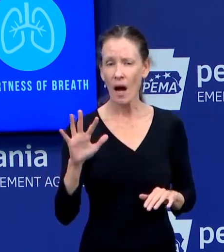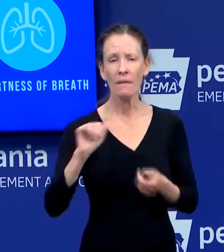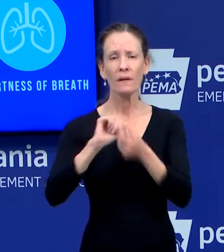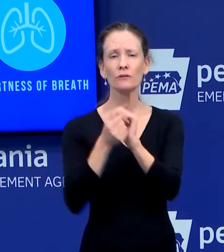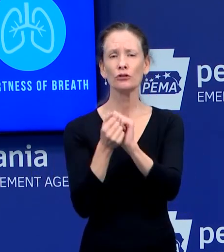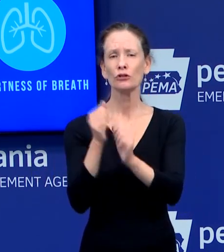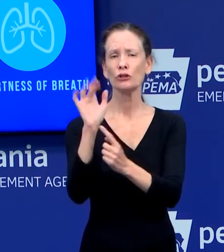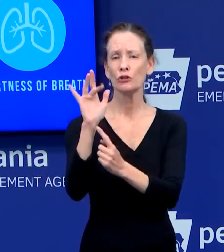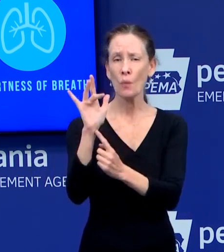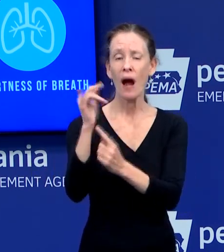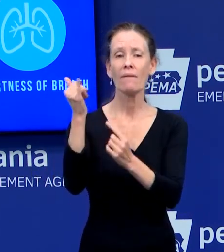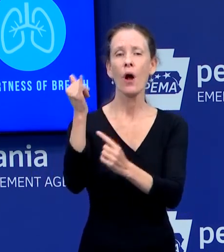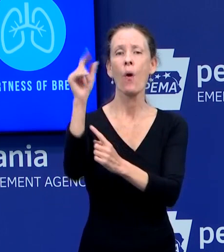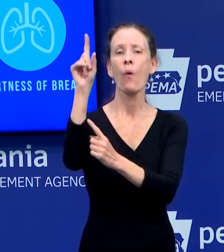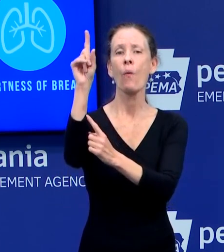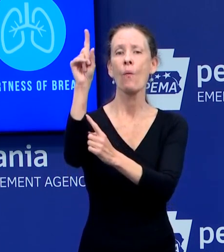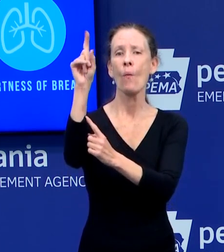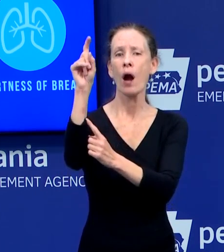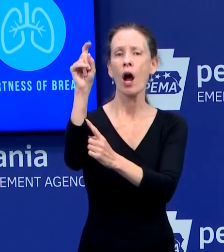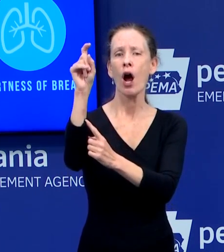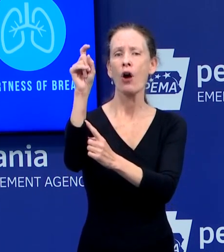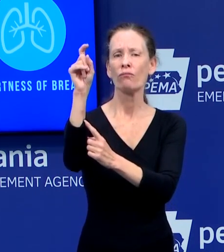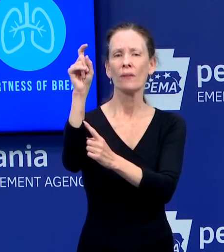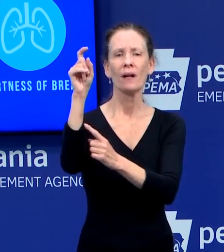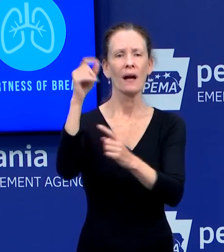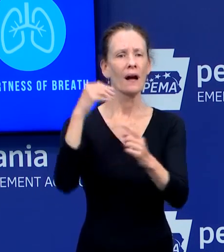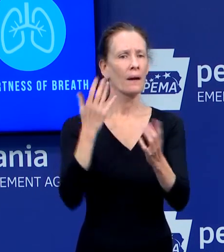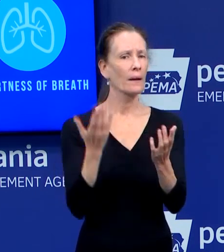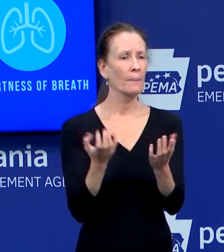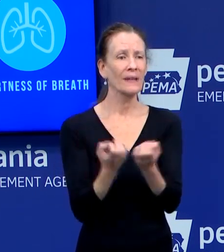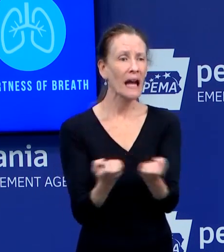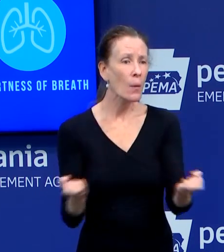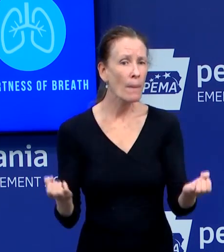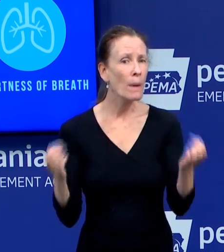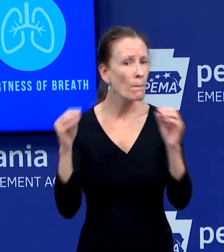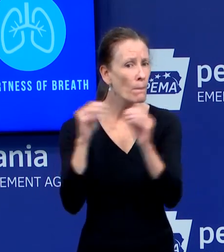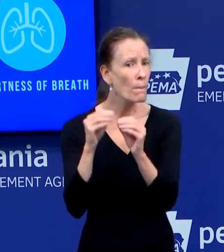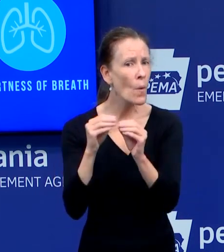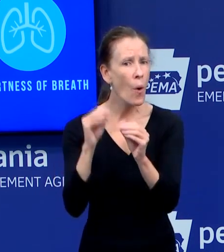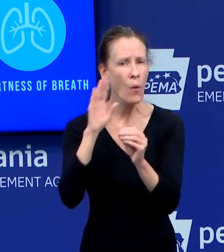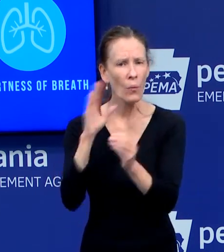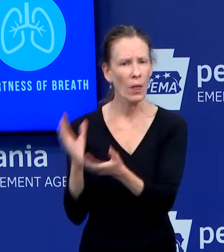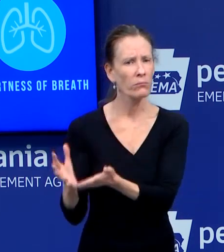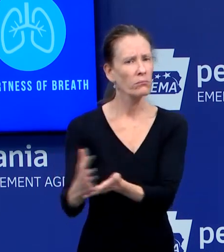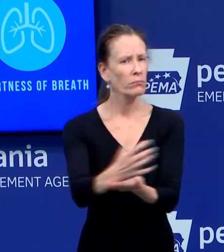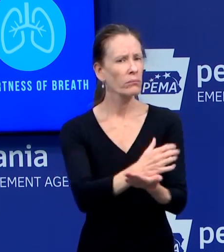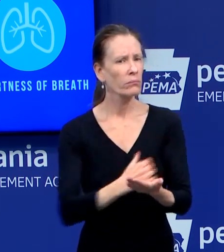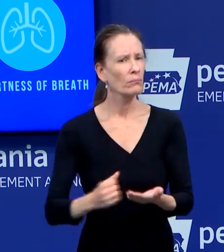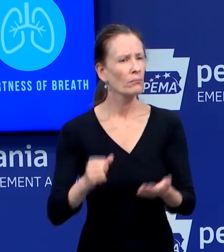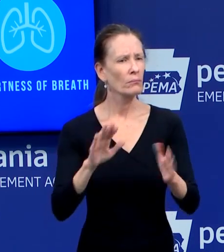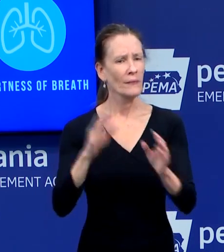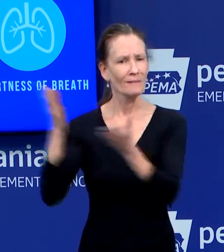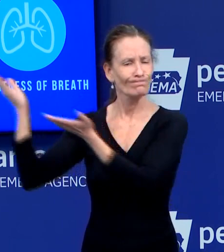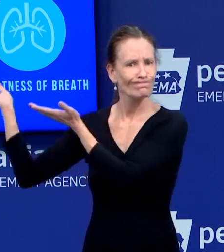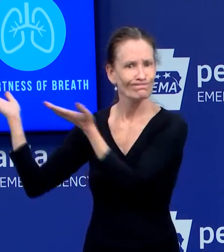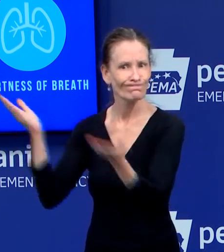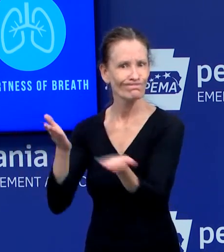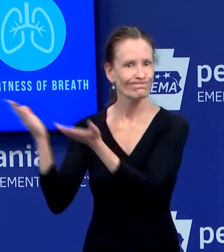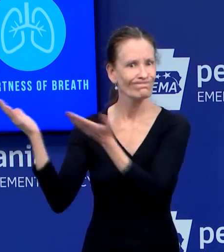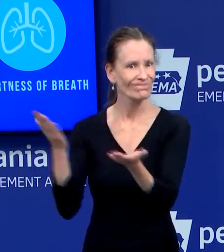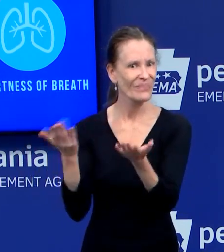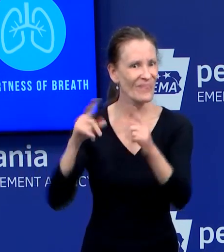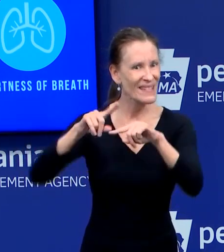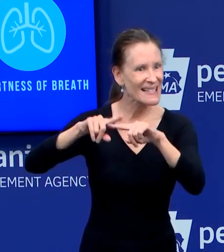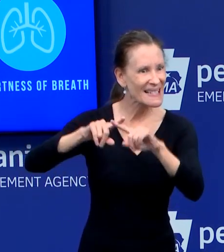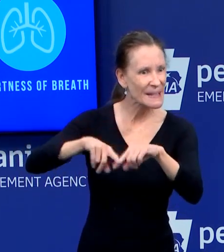are some pieces of equipment where we might be able to go more. Uh, we are very dependent upon the supplies, the reagents, which means the chemicals and the